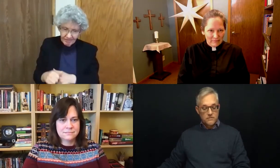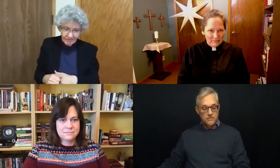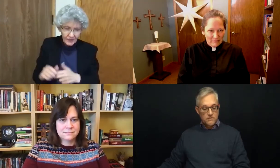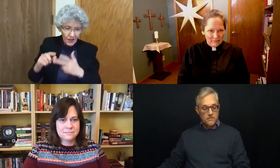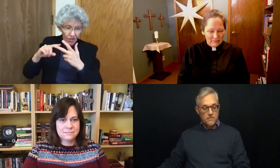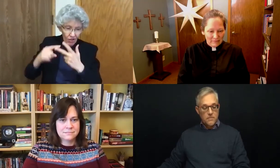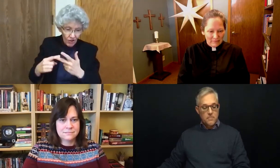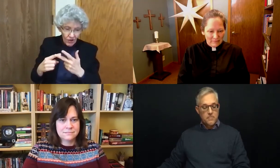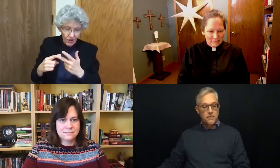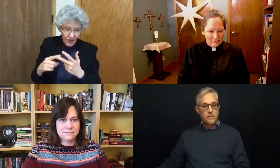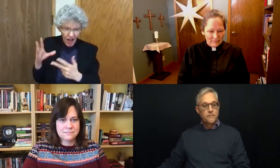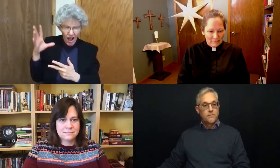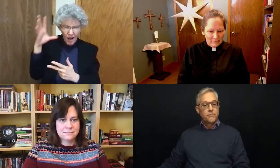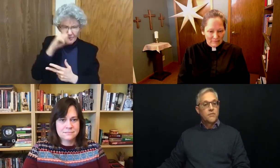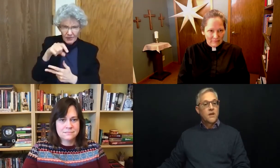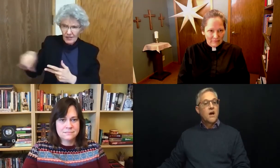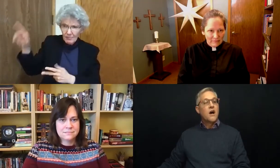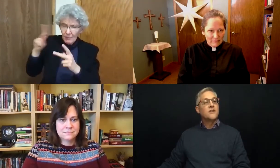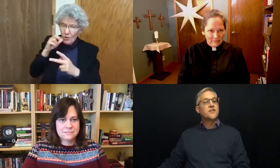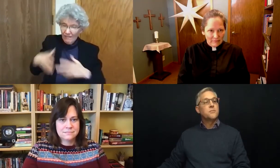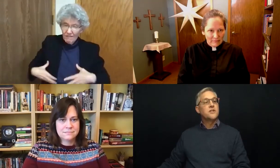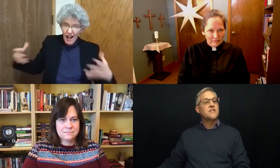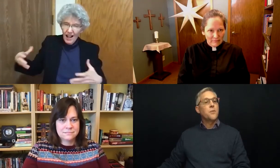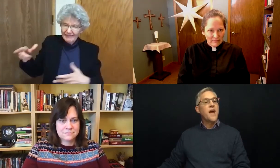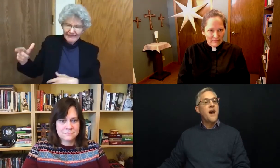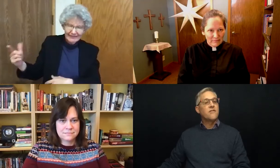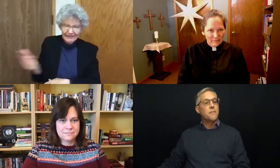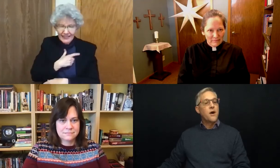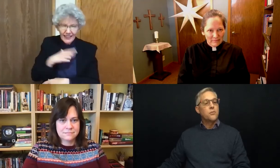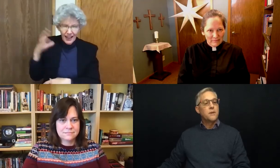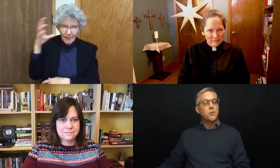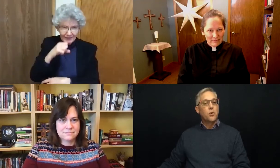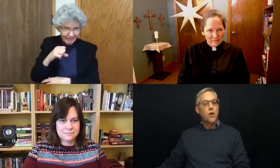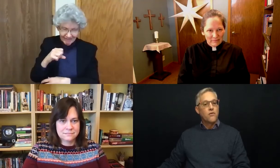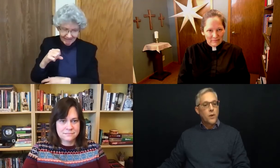assumptions that we have about people who are overweight